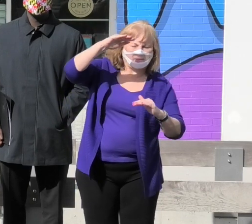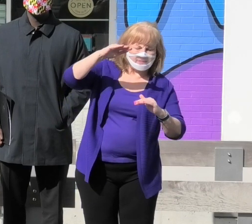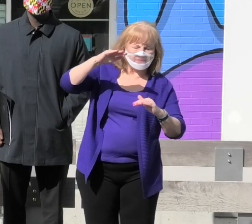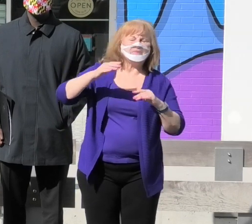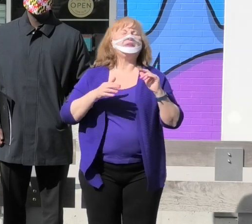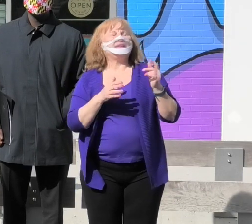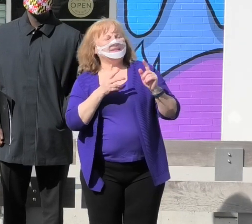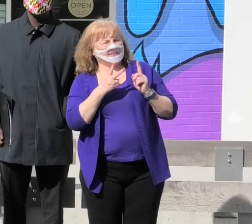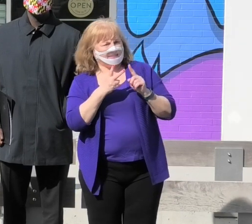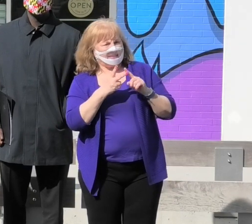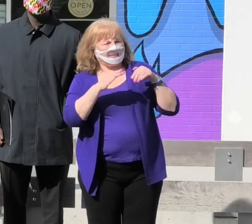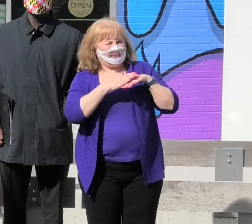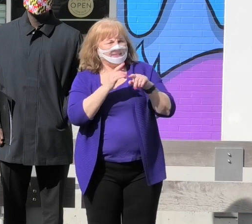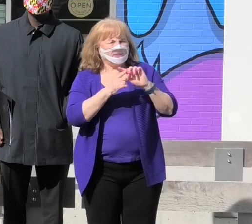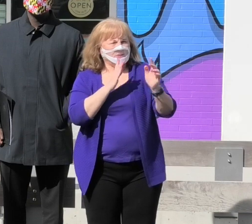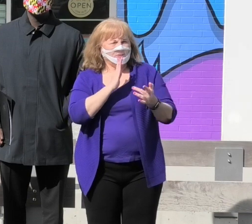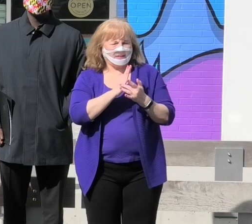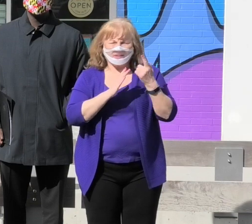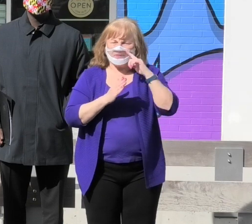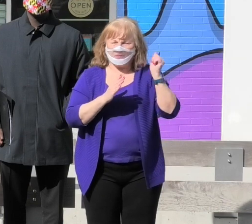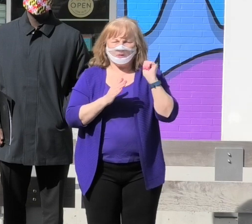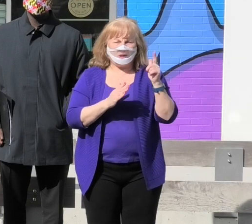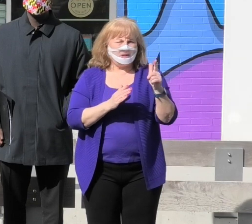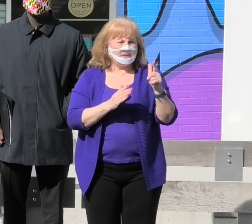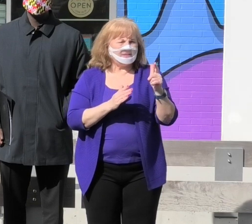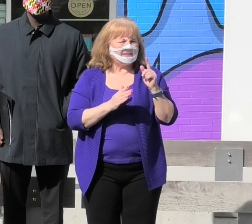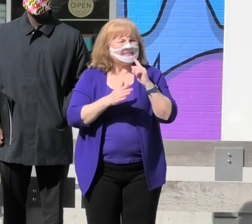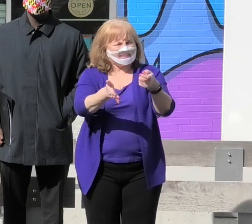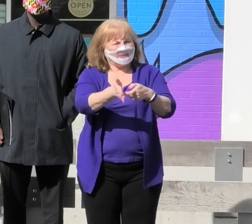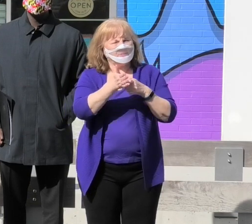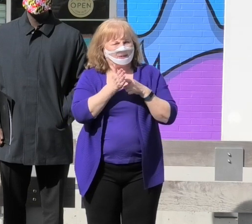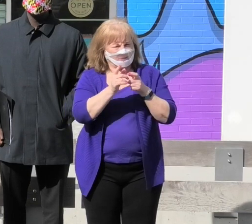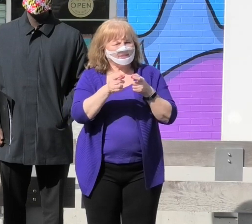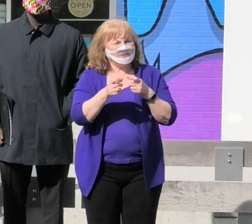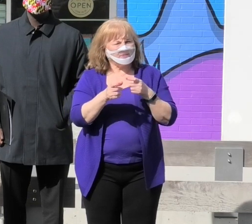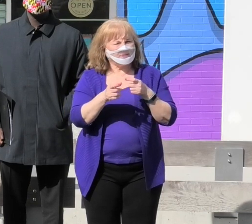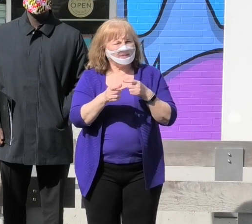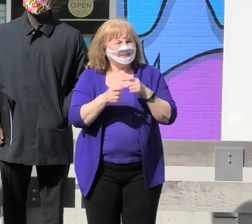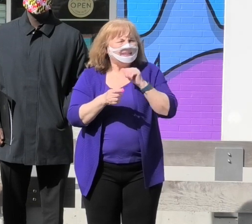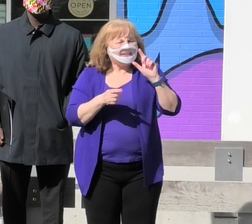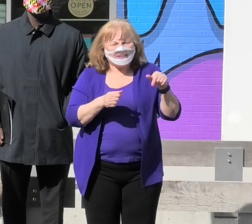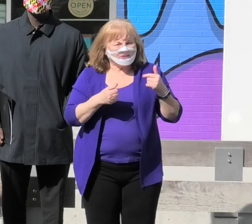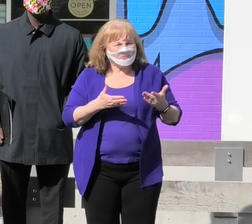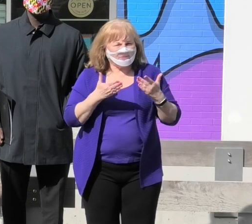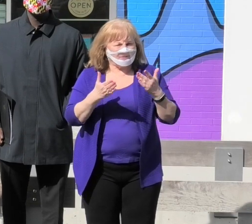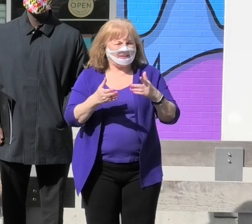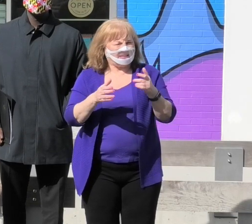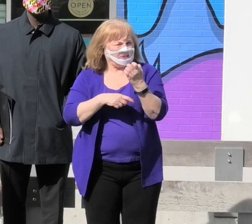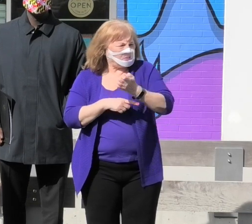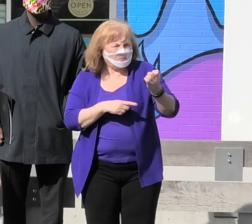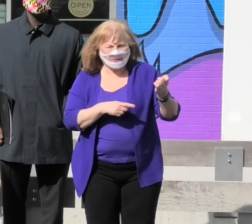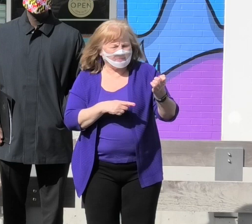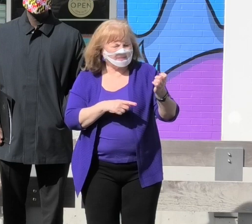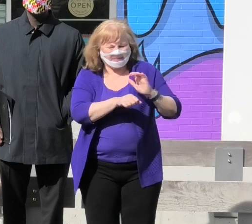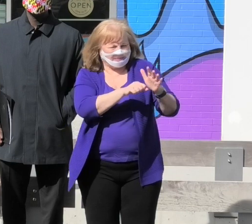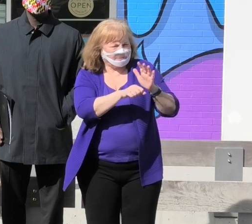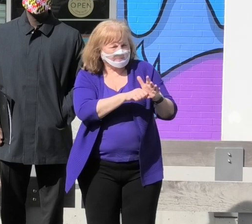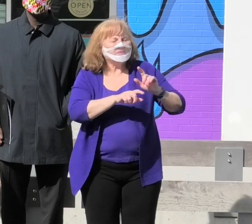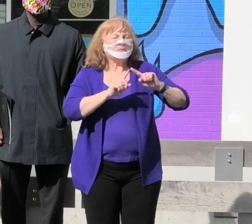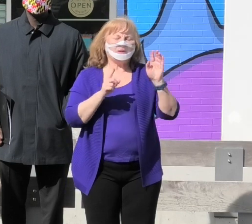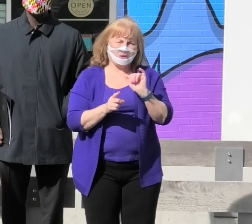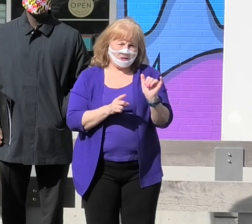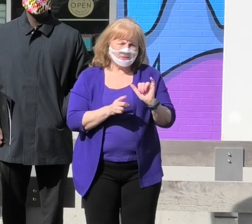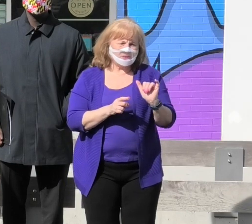Second, access to technology for all is imperative, but not just providing the equipment, but